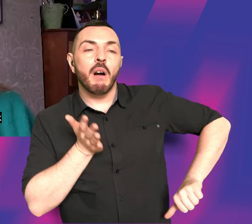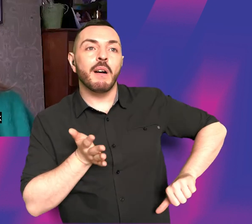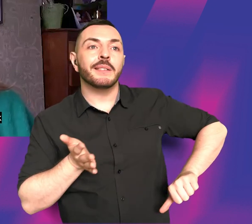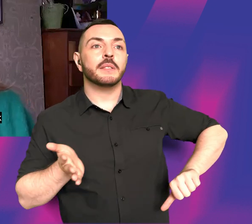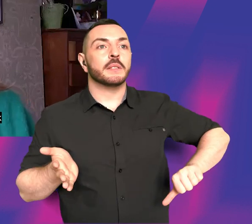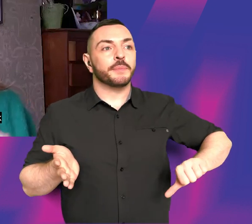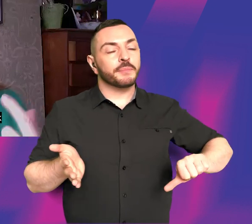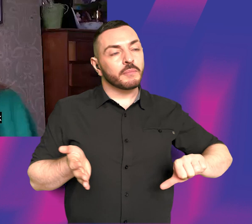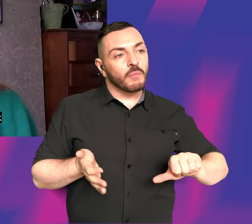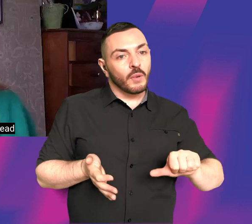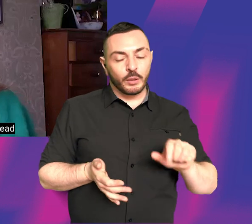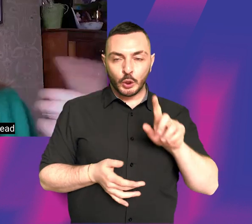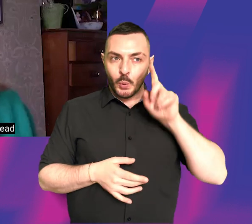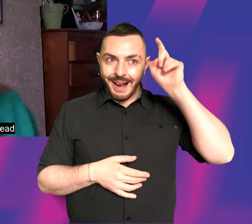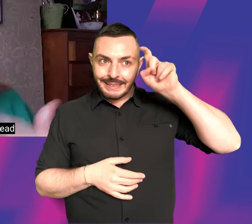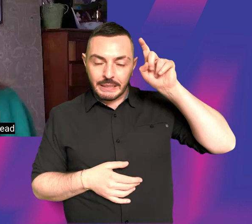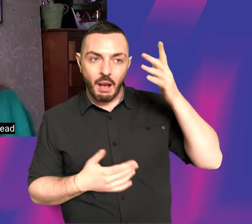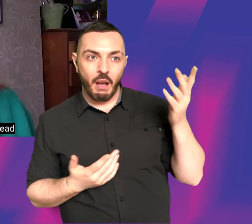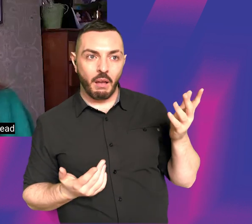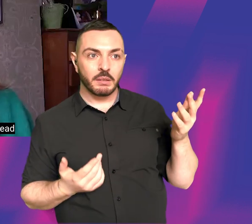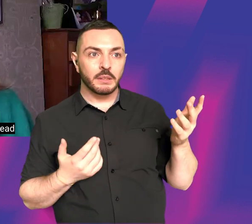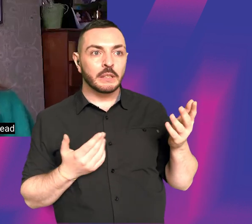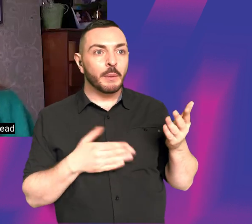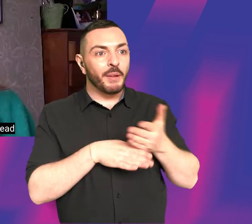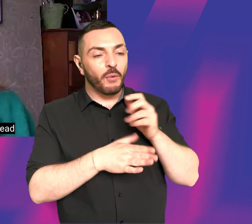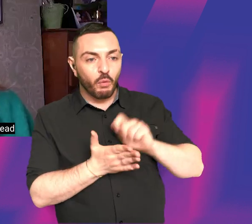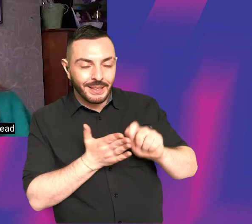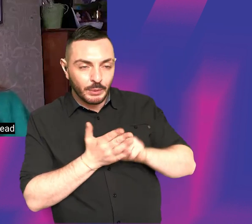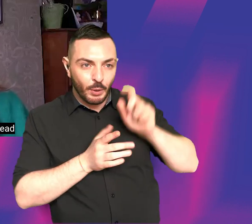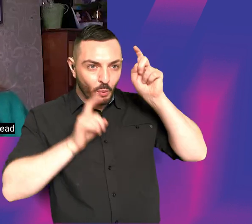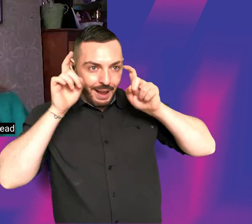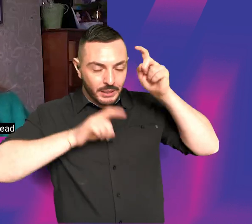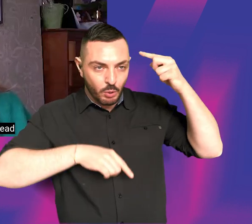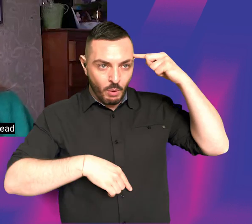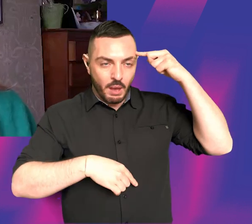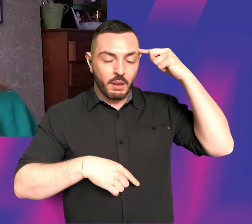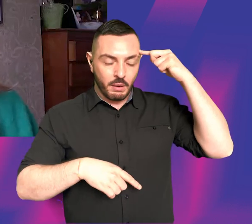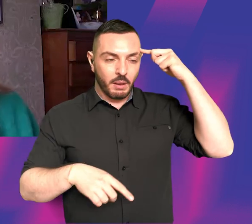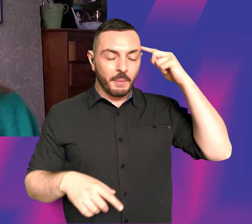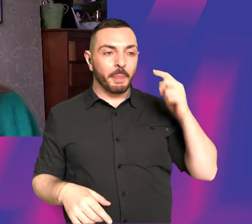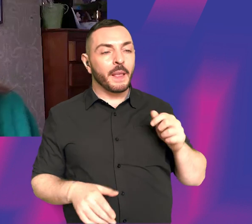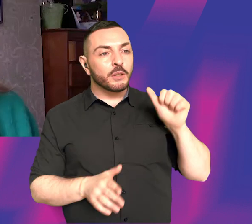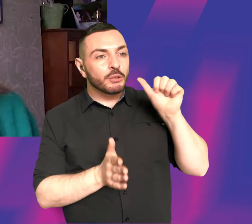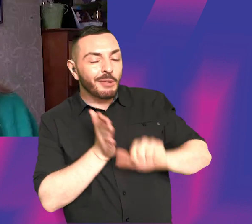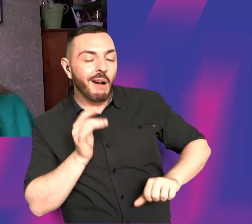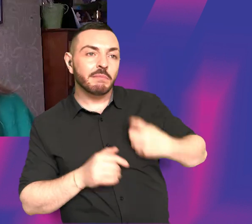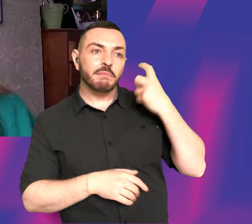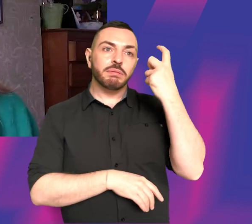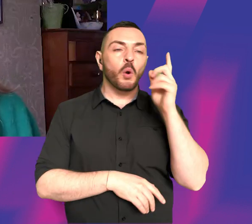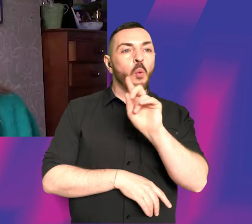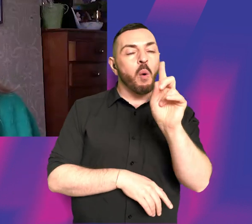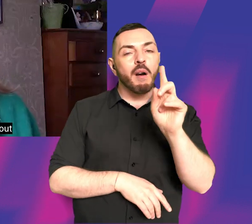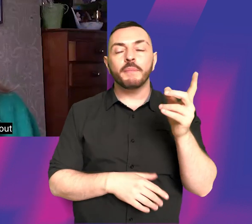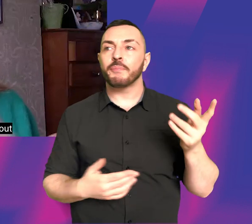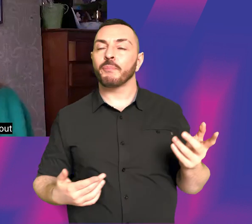when you think about your idea, like before you're writing anything, when you've just got the idea in your head, and start thinking about music